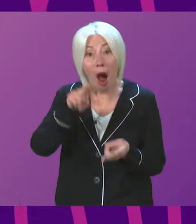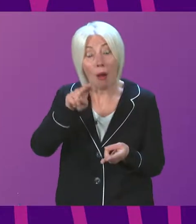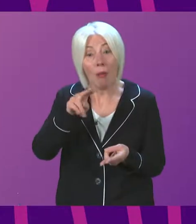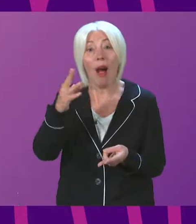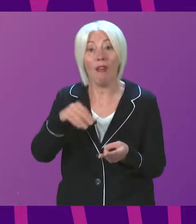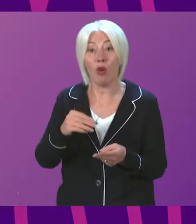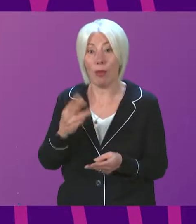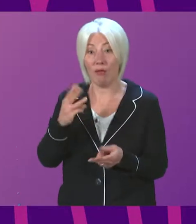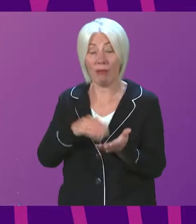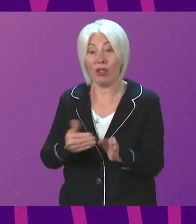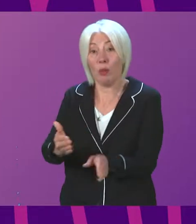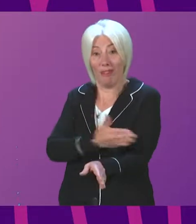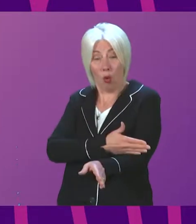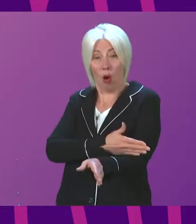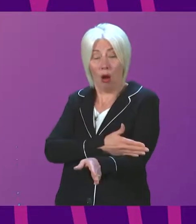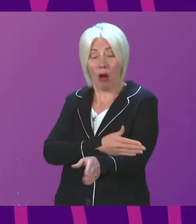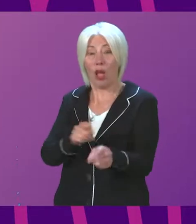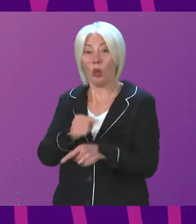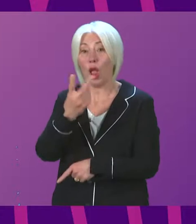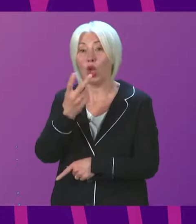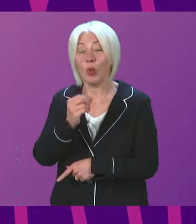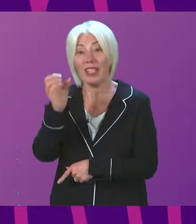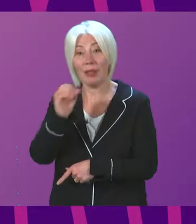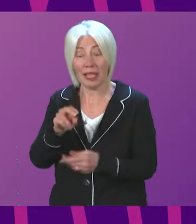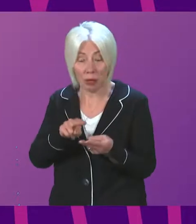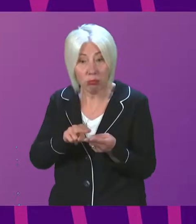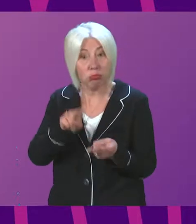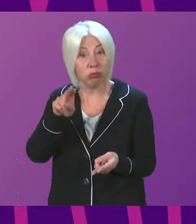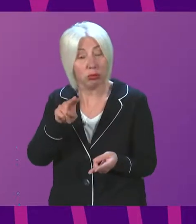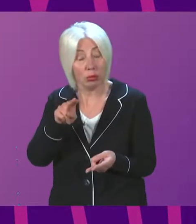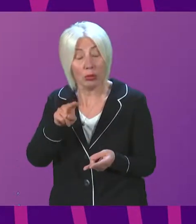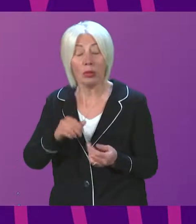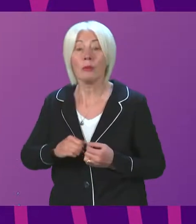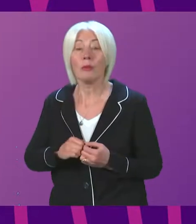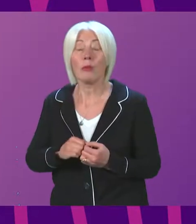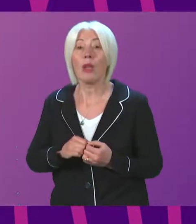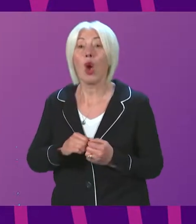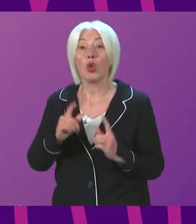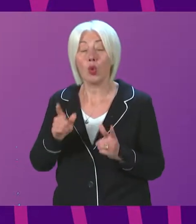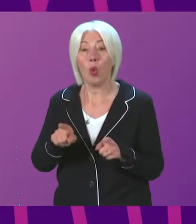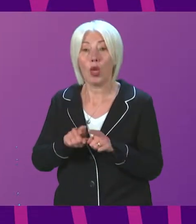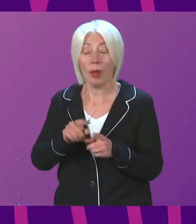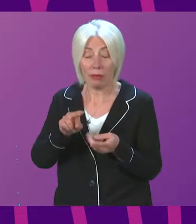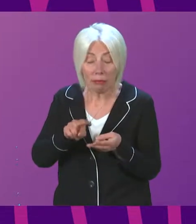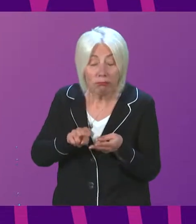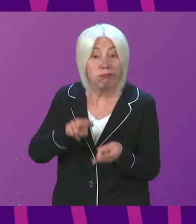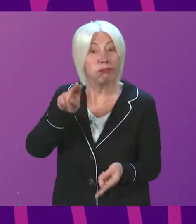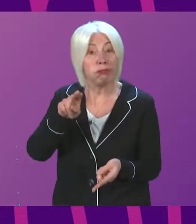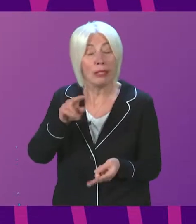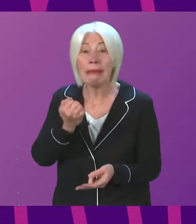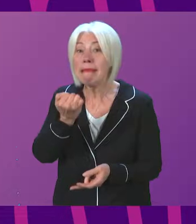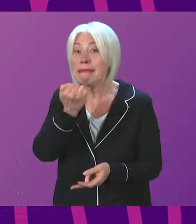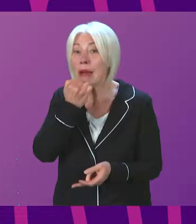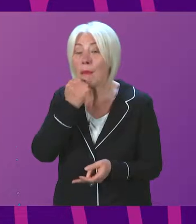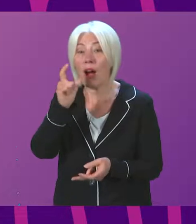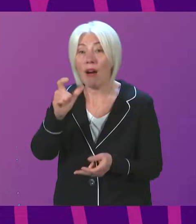quarter and a 20 per cent increase from the same quarter in the last year. We also saw an increase in the number